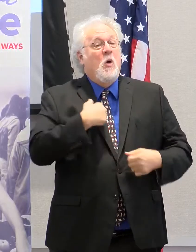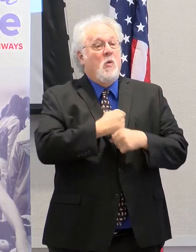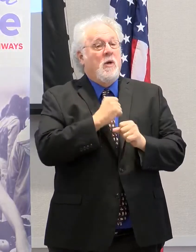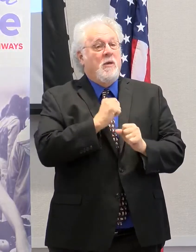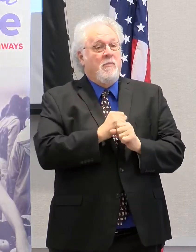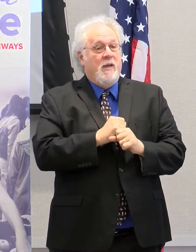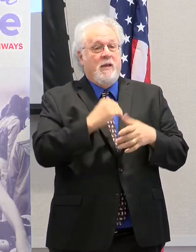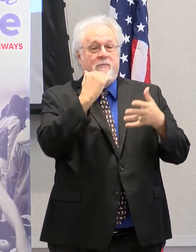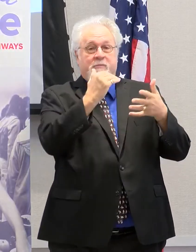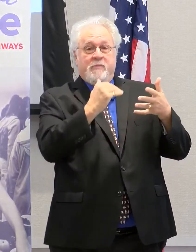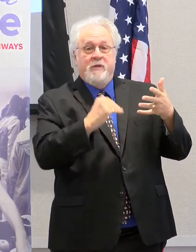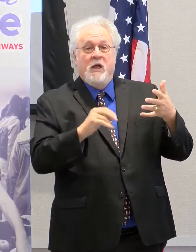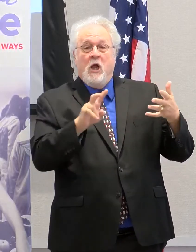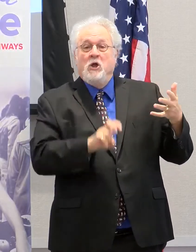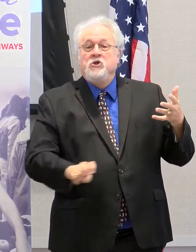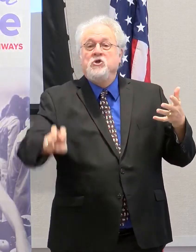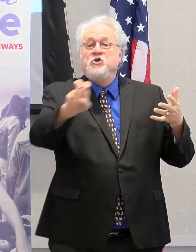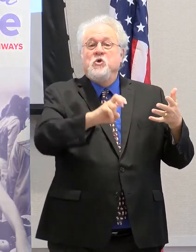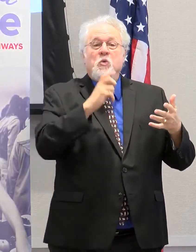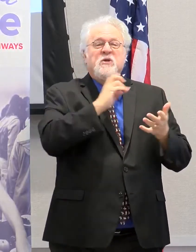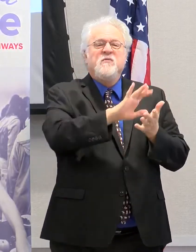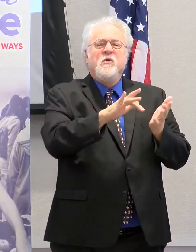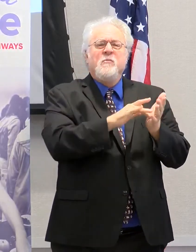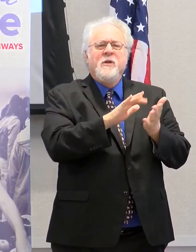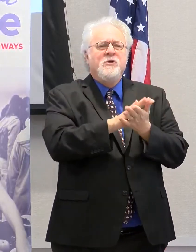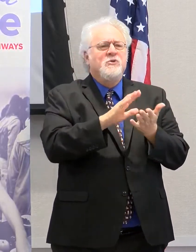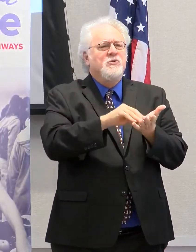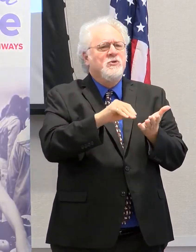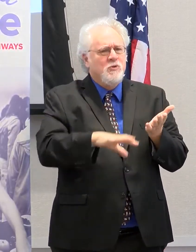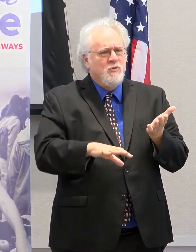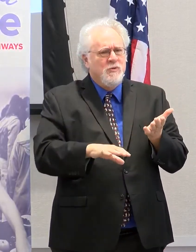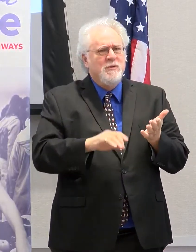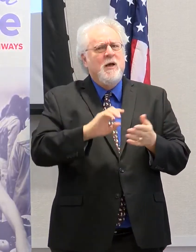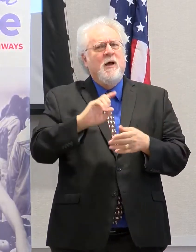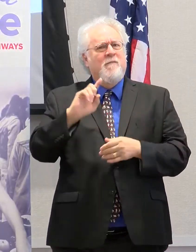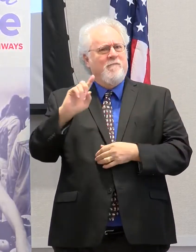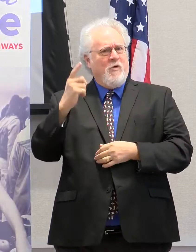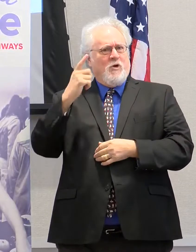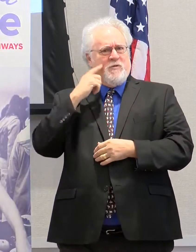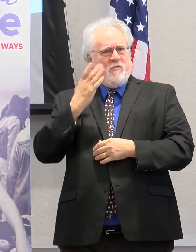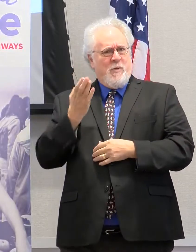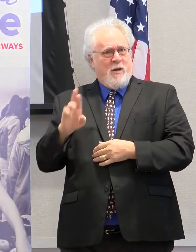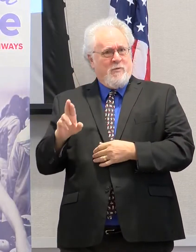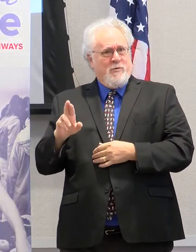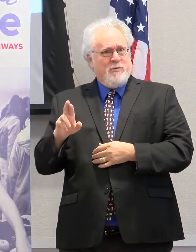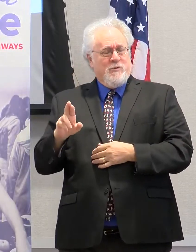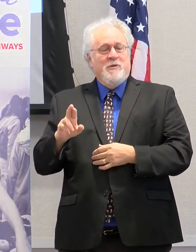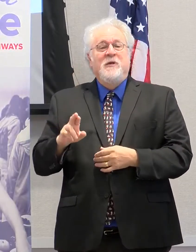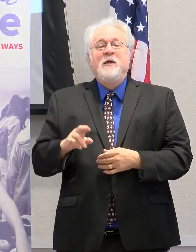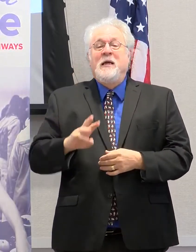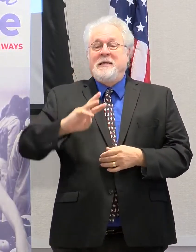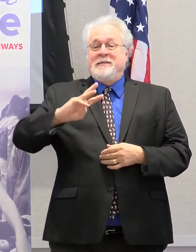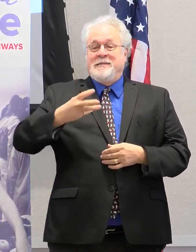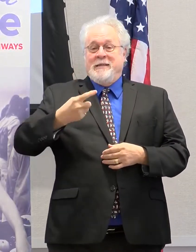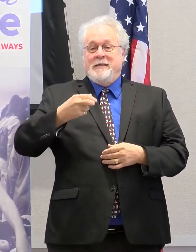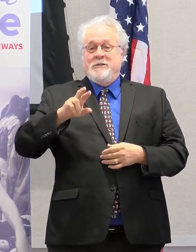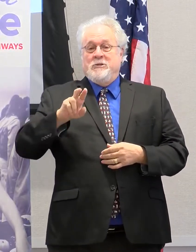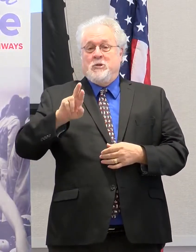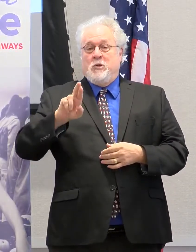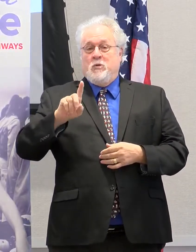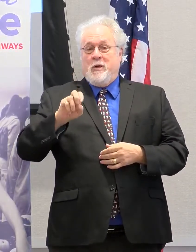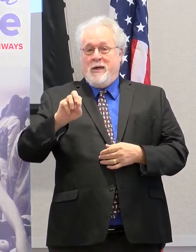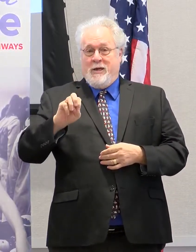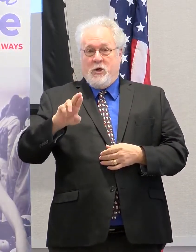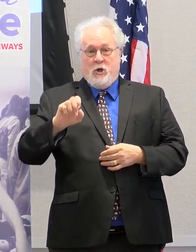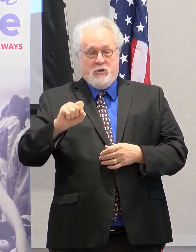sequential college tours for middle school students, another first for Baton Rouge. Sixth graders visit LSU,